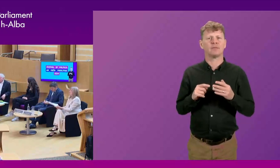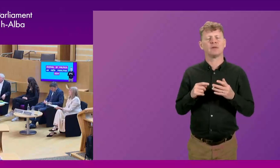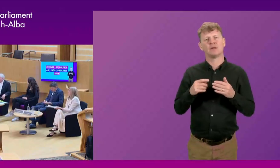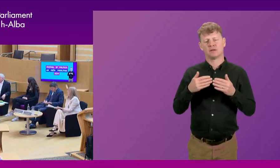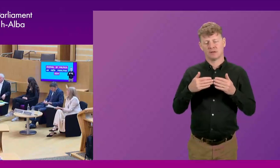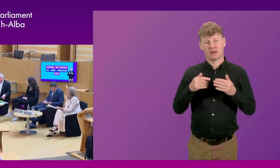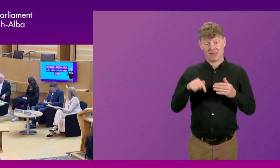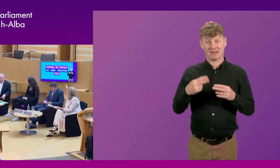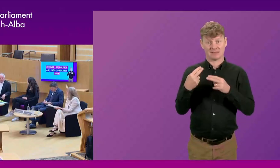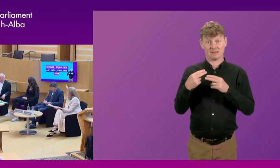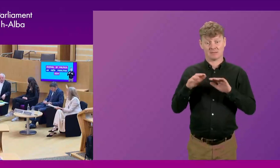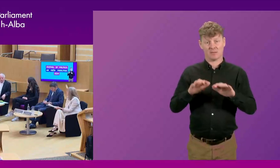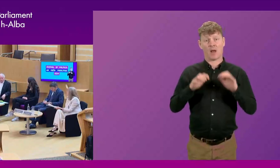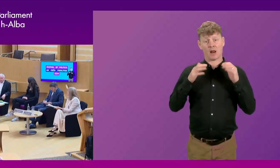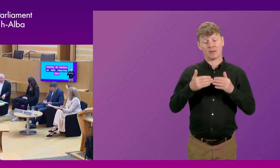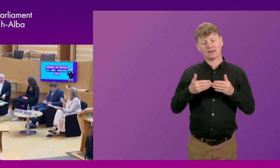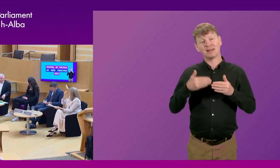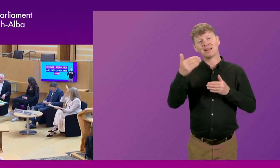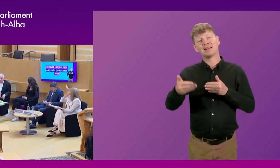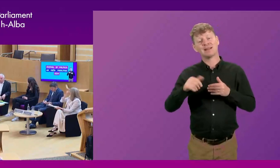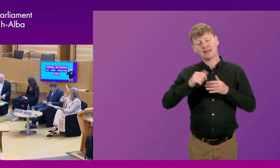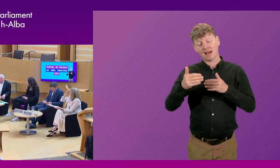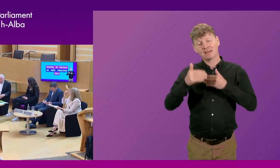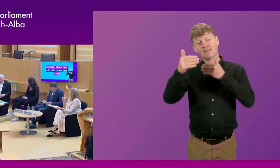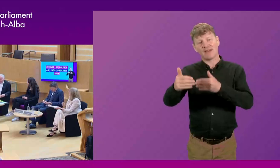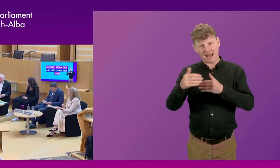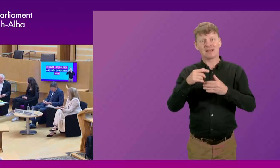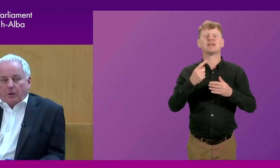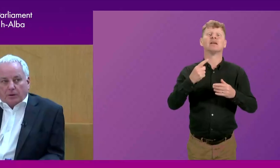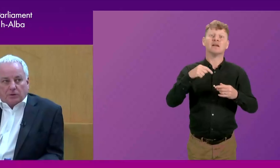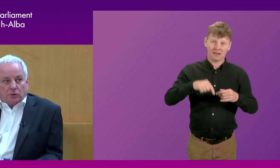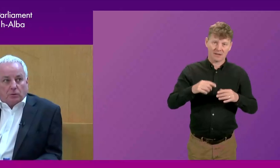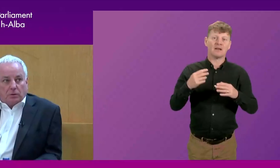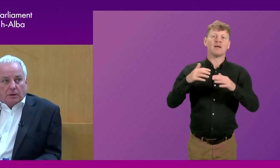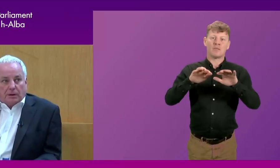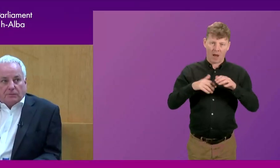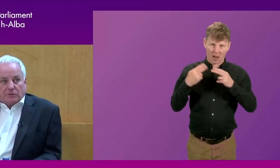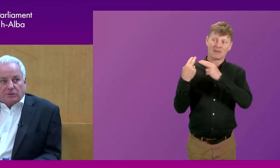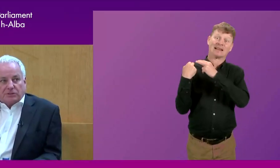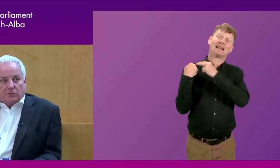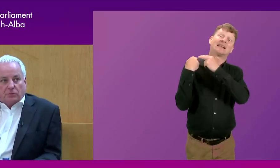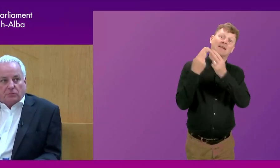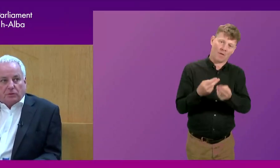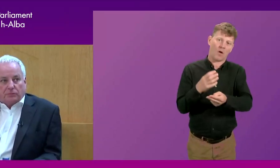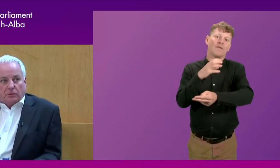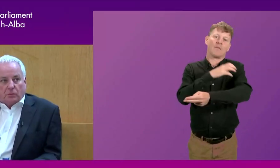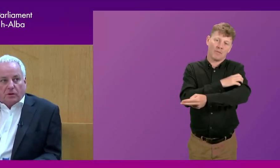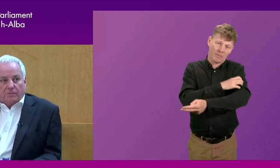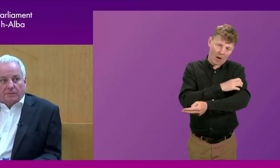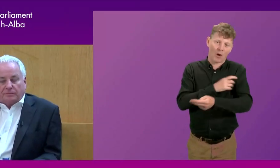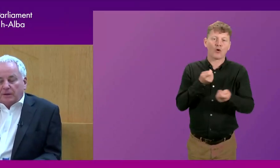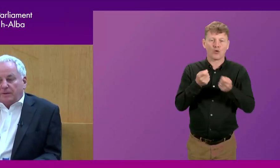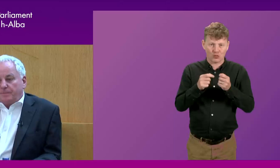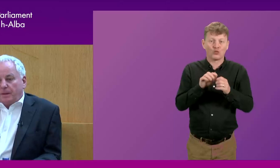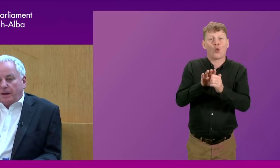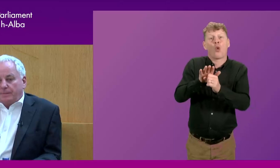of this devolved parliament should be to devolve more power and control and resources to local